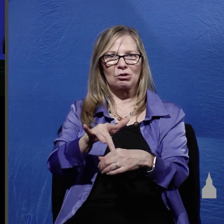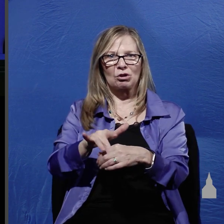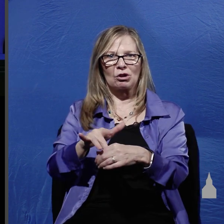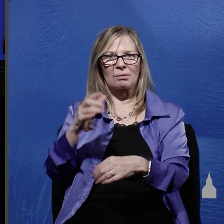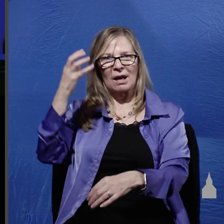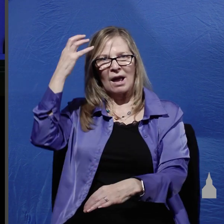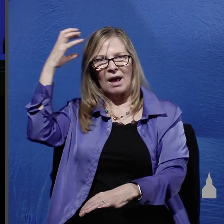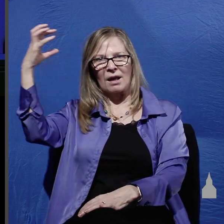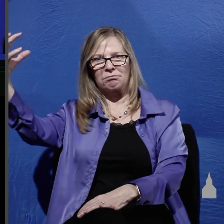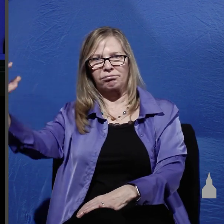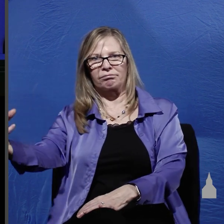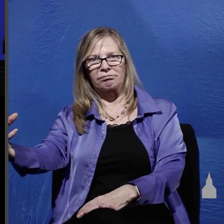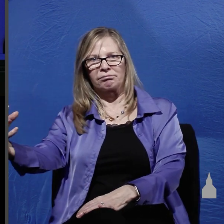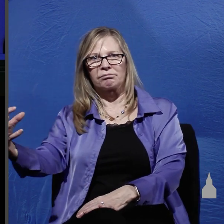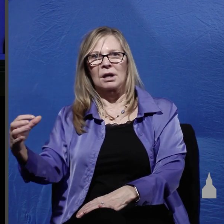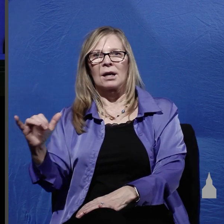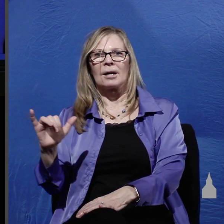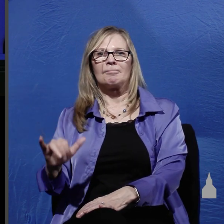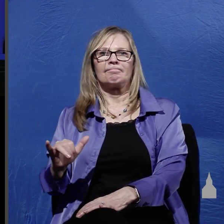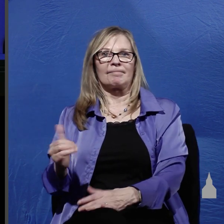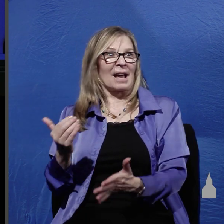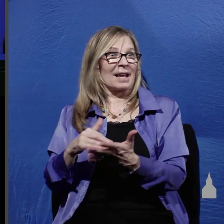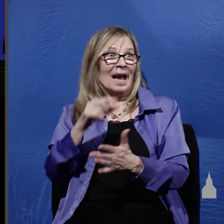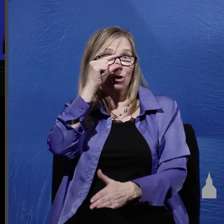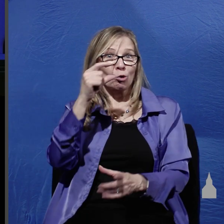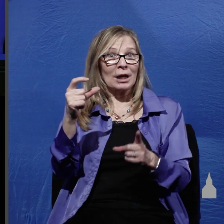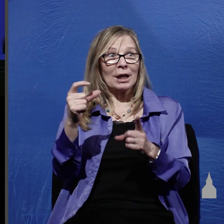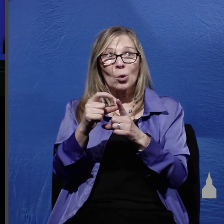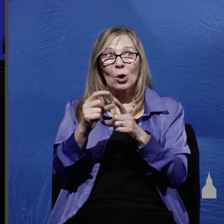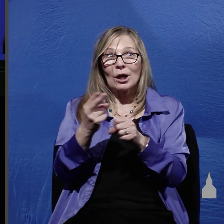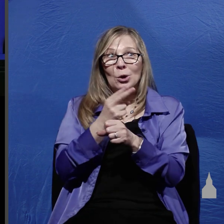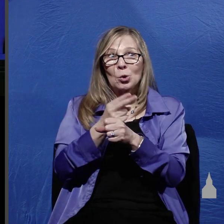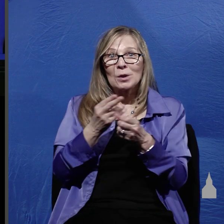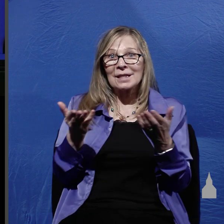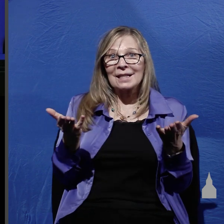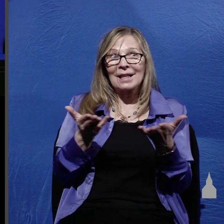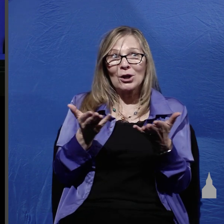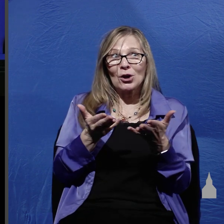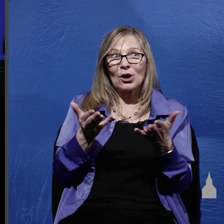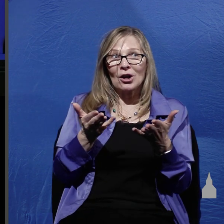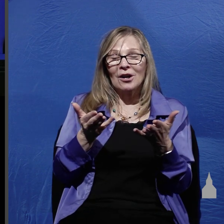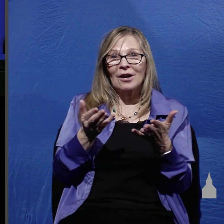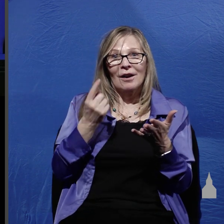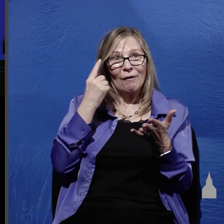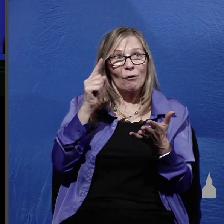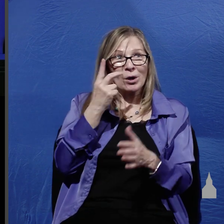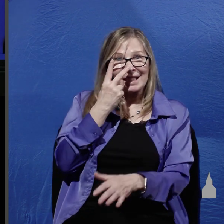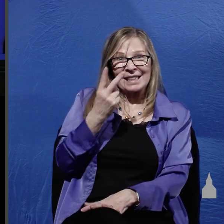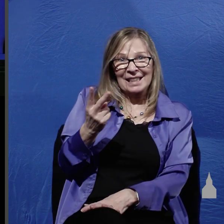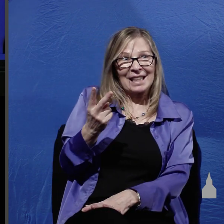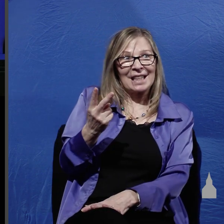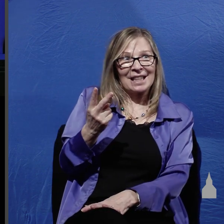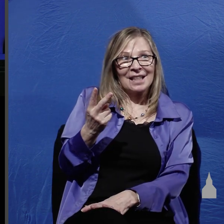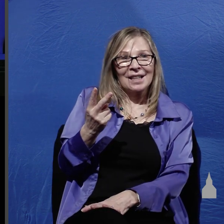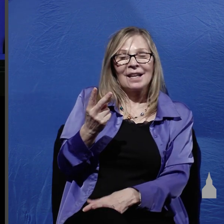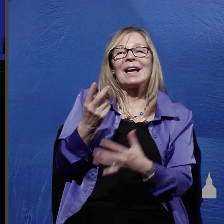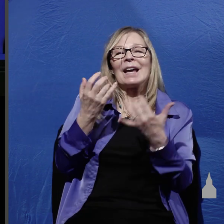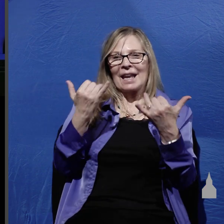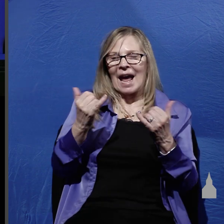in fact again the Greek word that he uses in this verse for to see or saw it's different